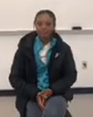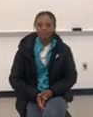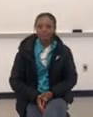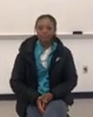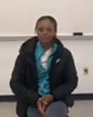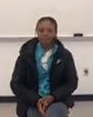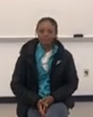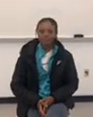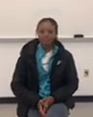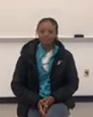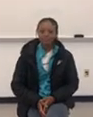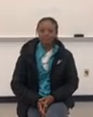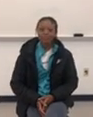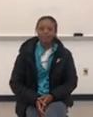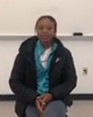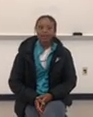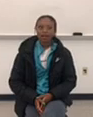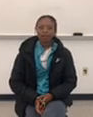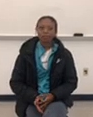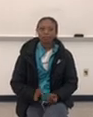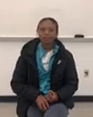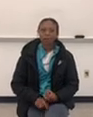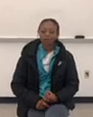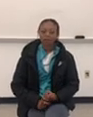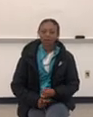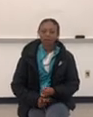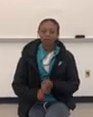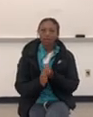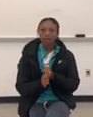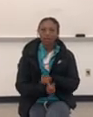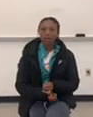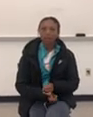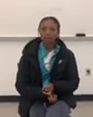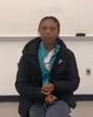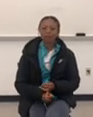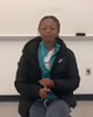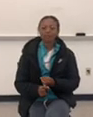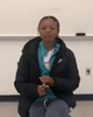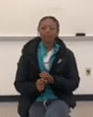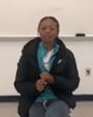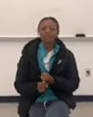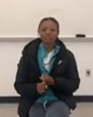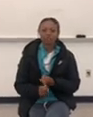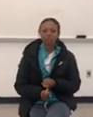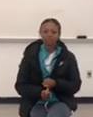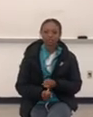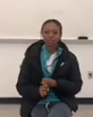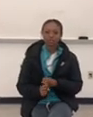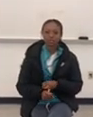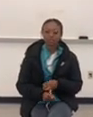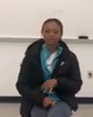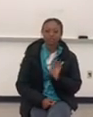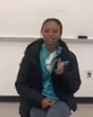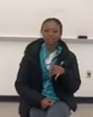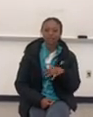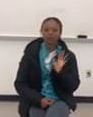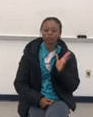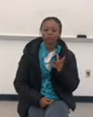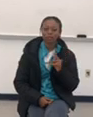time going to Orlando? It was my first time in Orlando and my first time at Disney World. Okay. So it was like overall